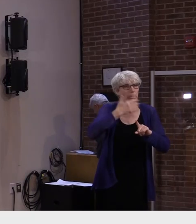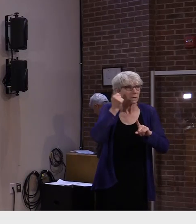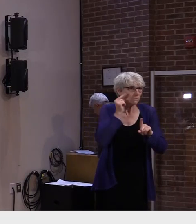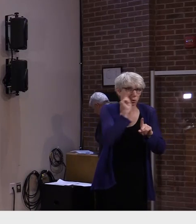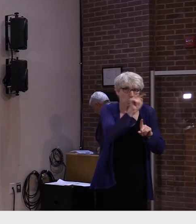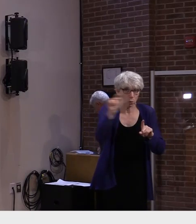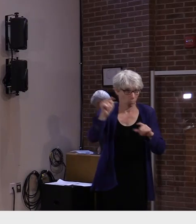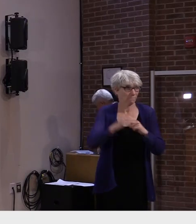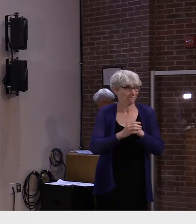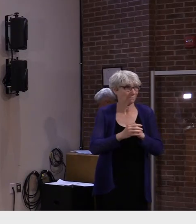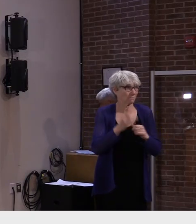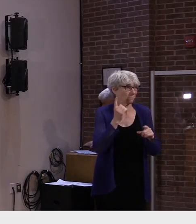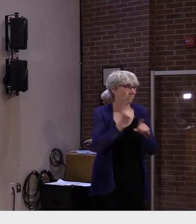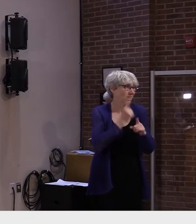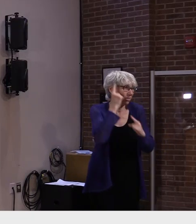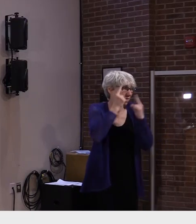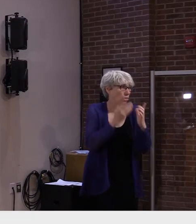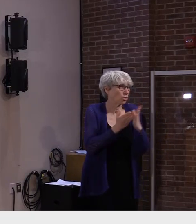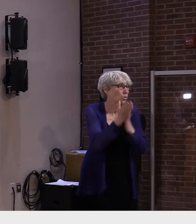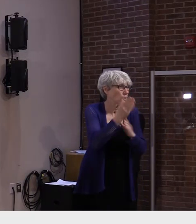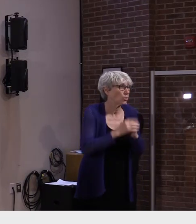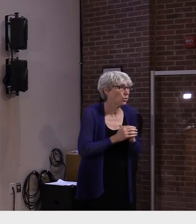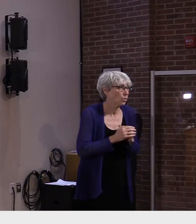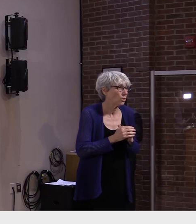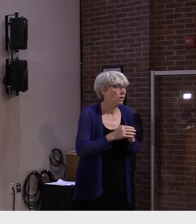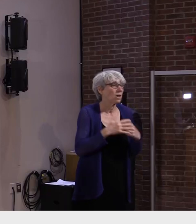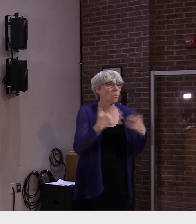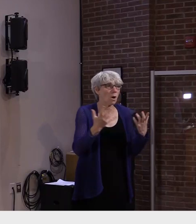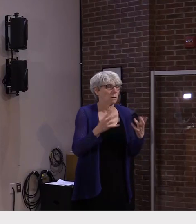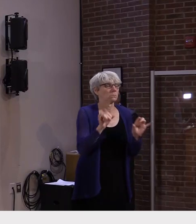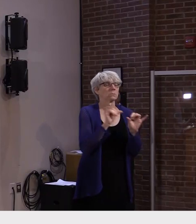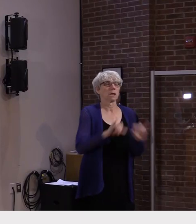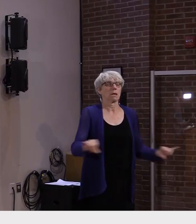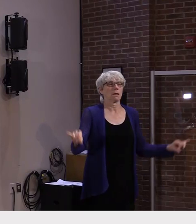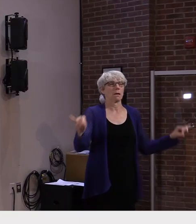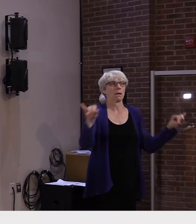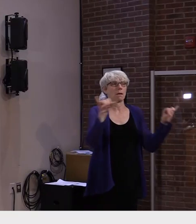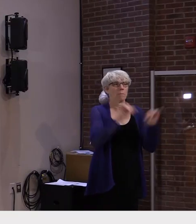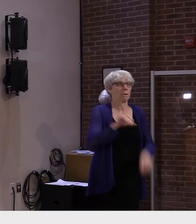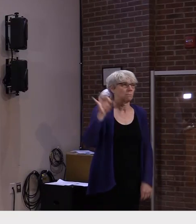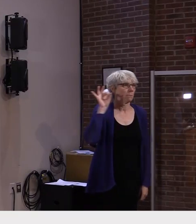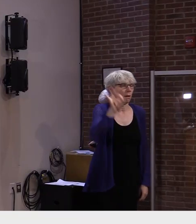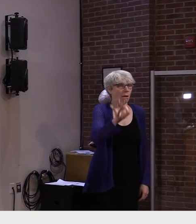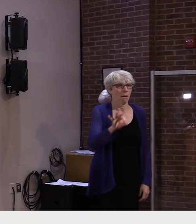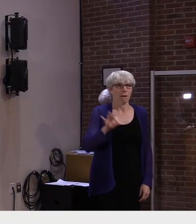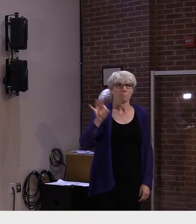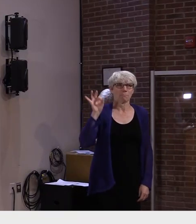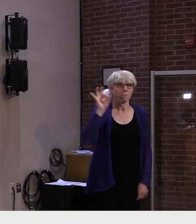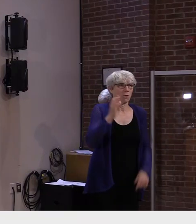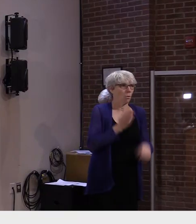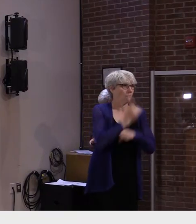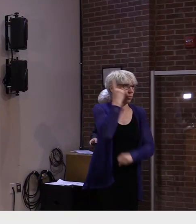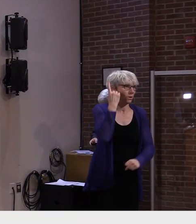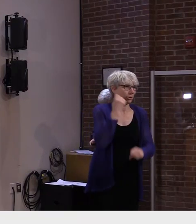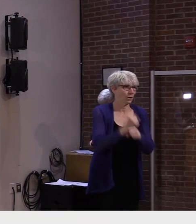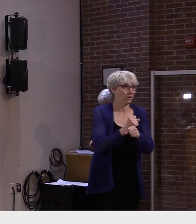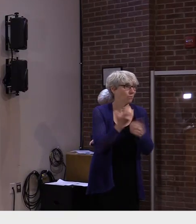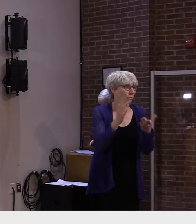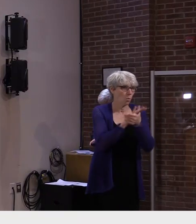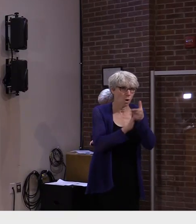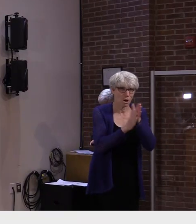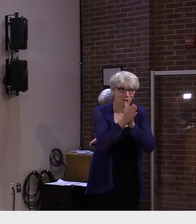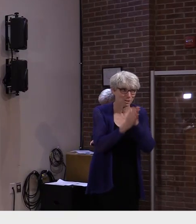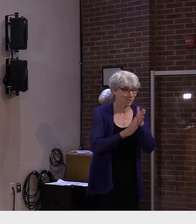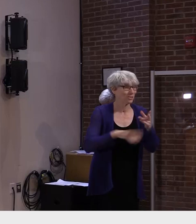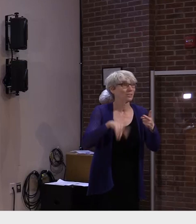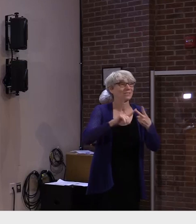these are the prevention steps you've heard so many times over the past year plus wash your hands stay